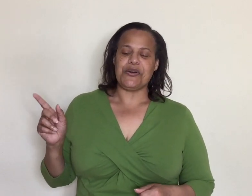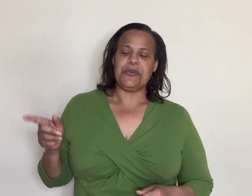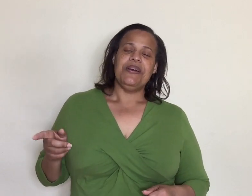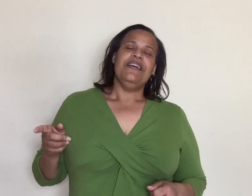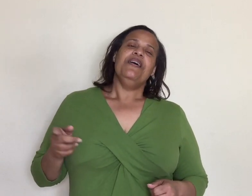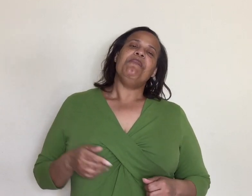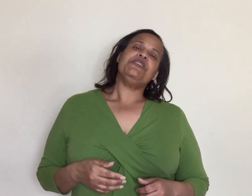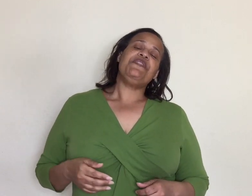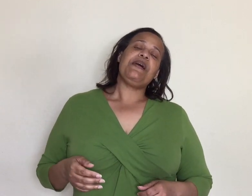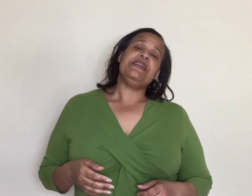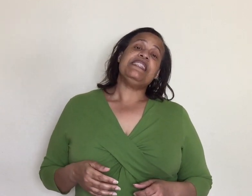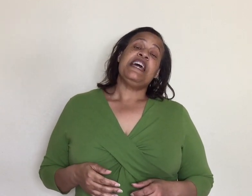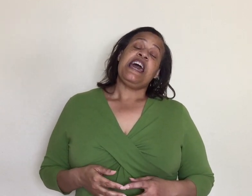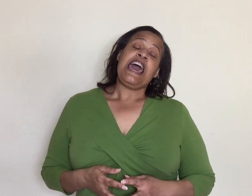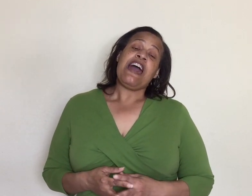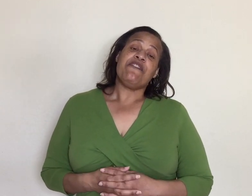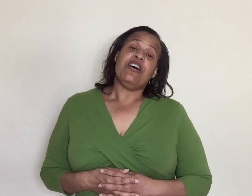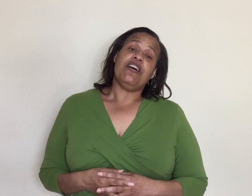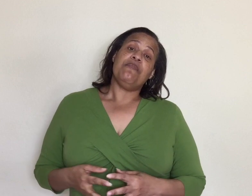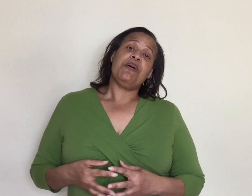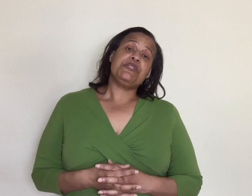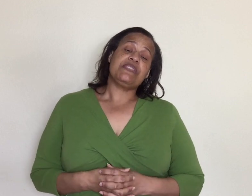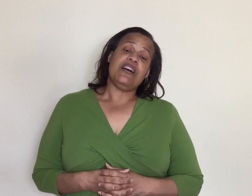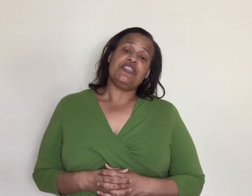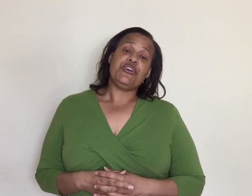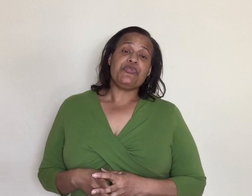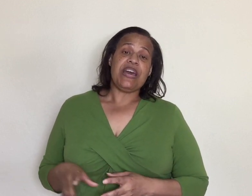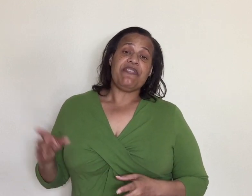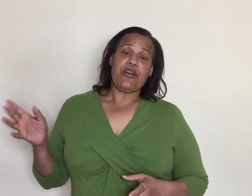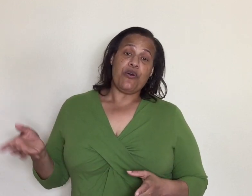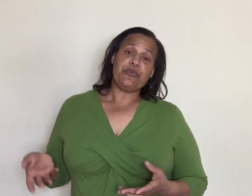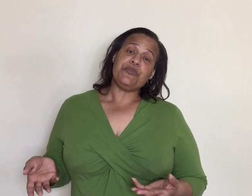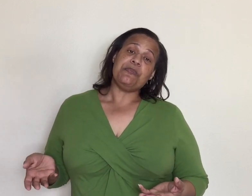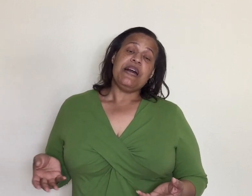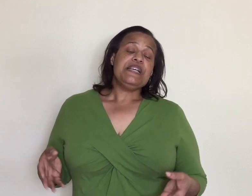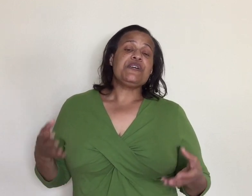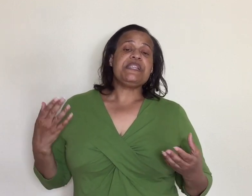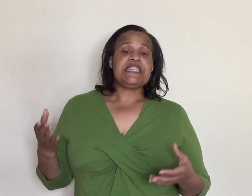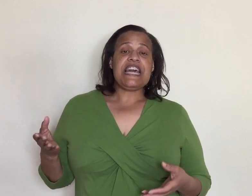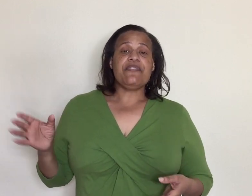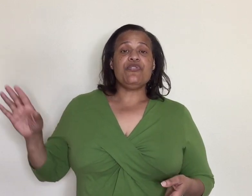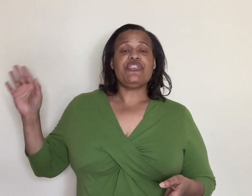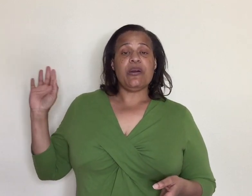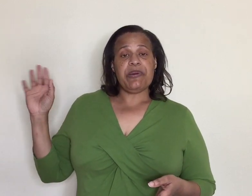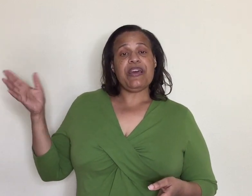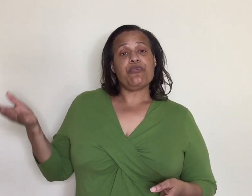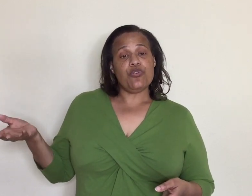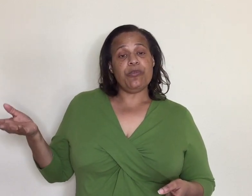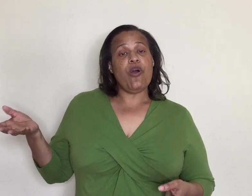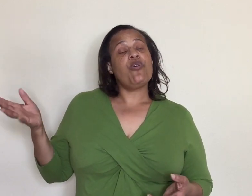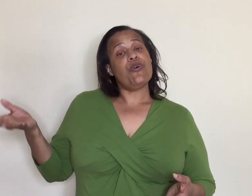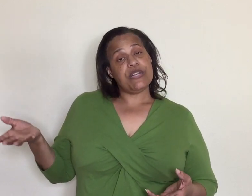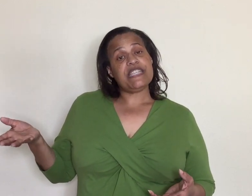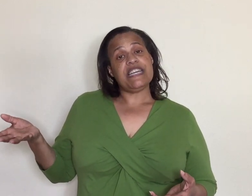so most families have uh most children have their own room so just think if you shut up in that room on quarantine